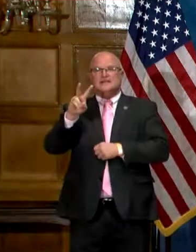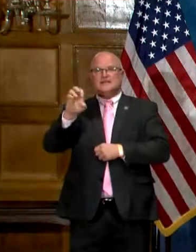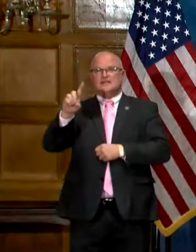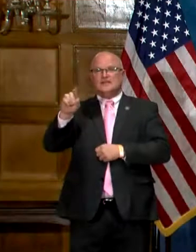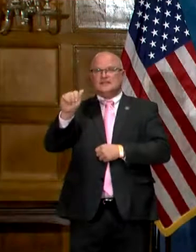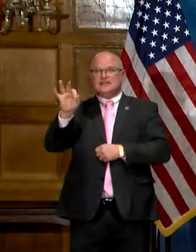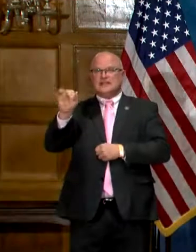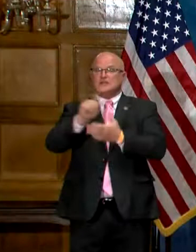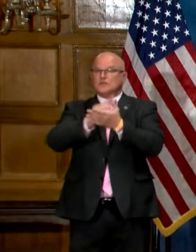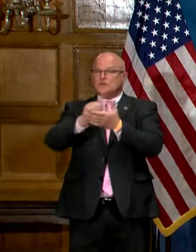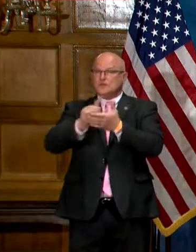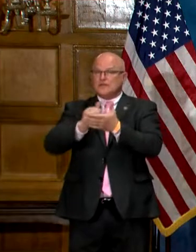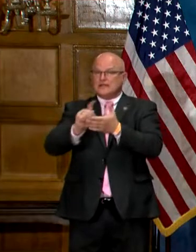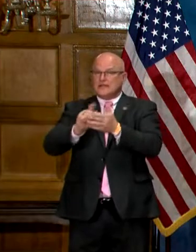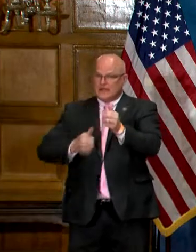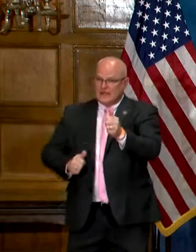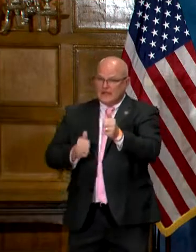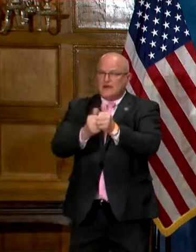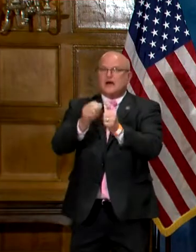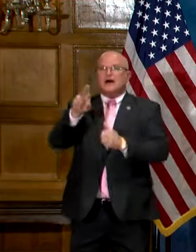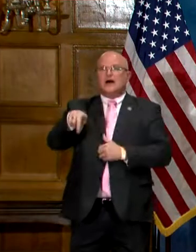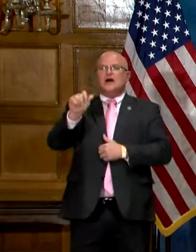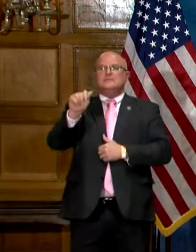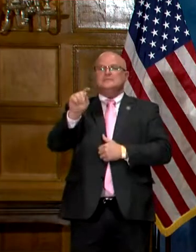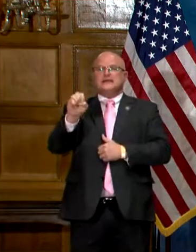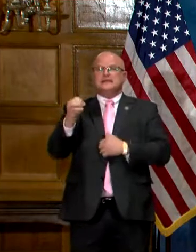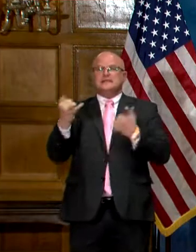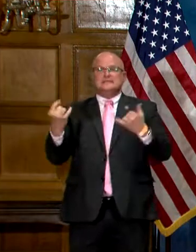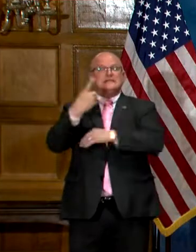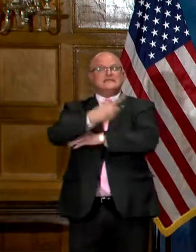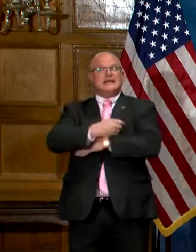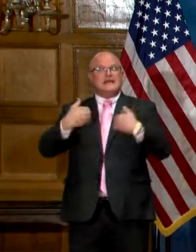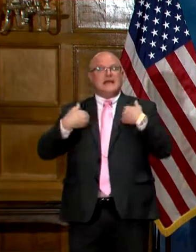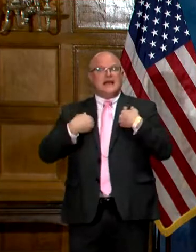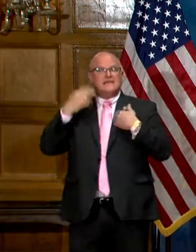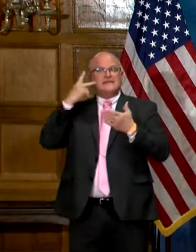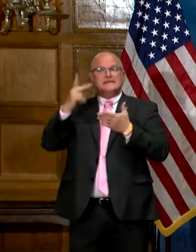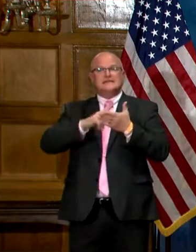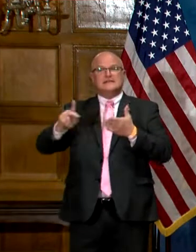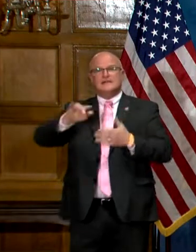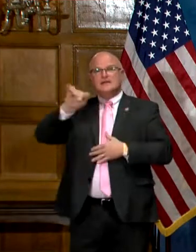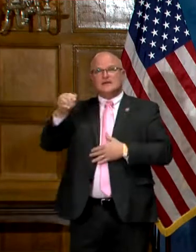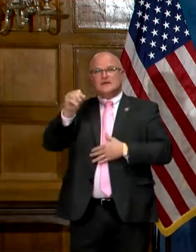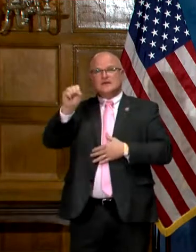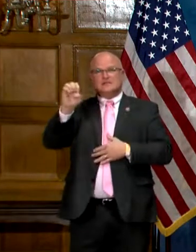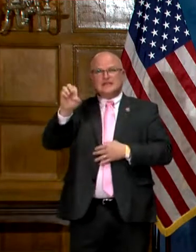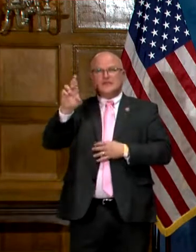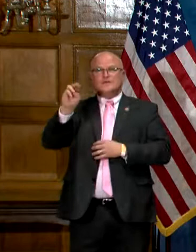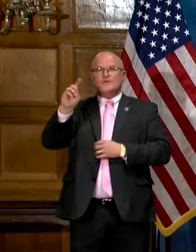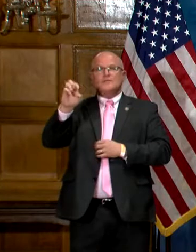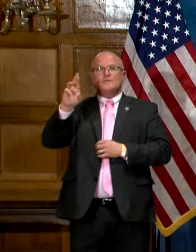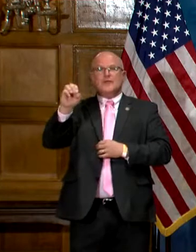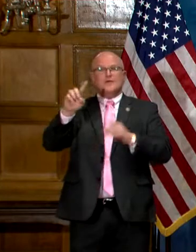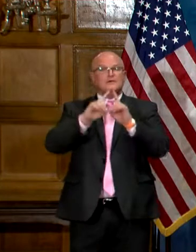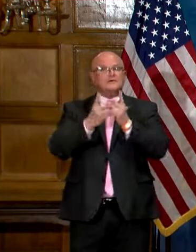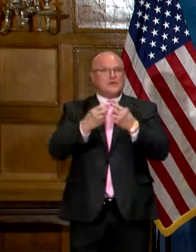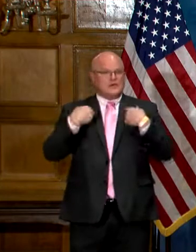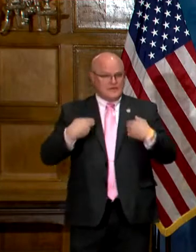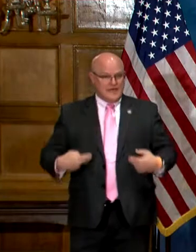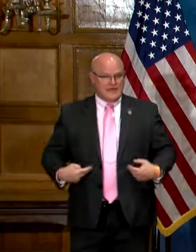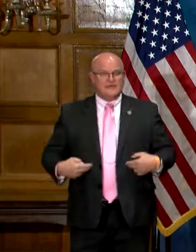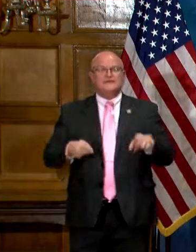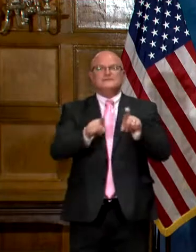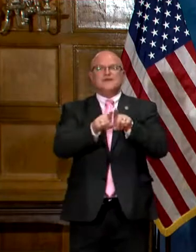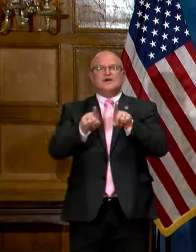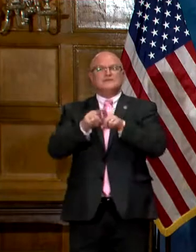Our weekly update is our program coordinator for vaccine distribution. Dr. Jose Romero of the Department of Health. Primarily we want to